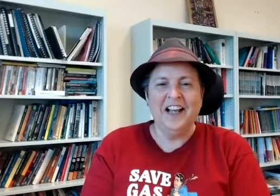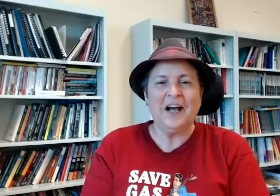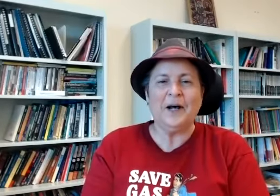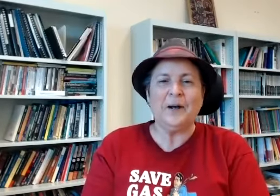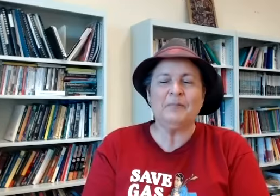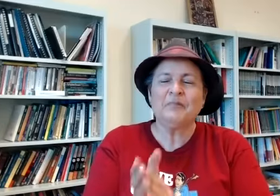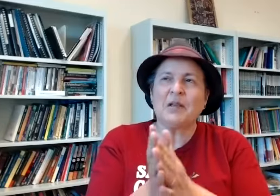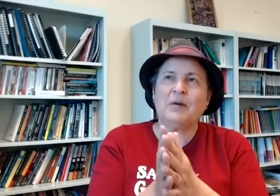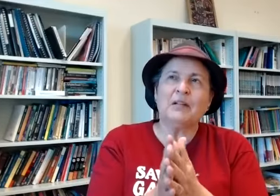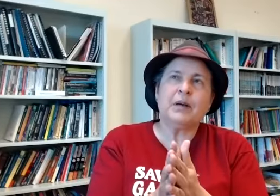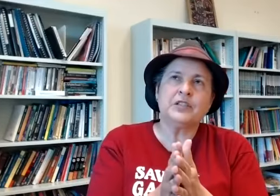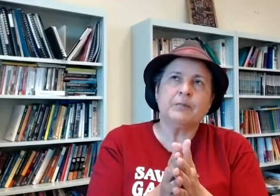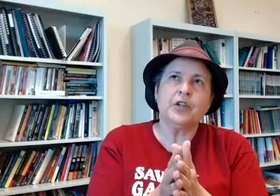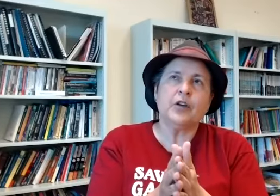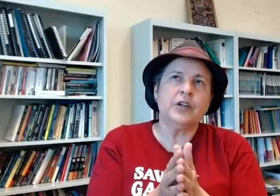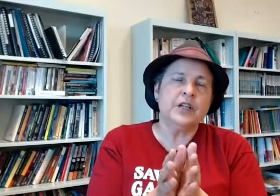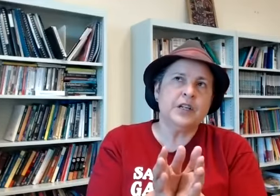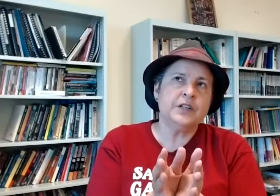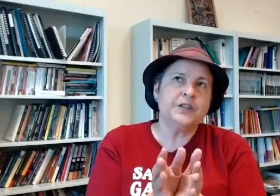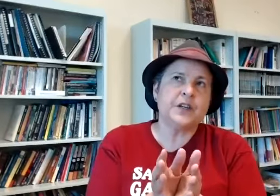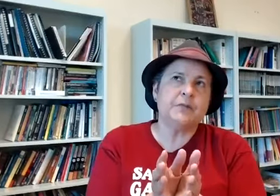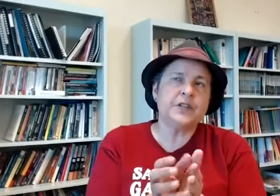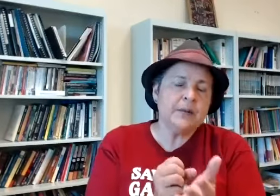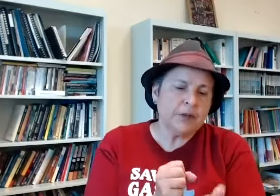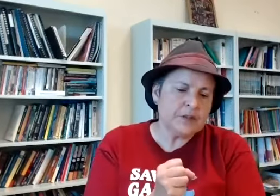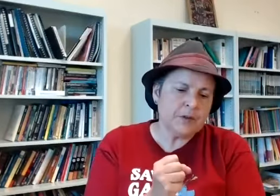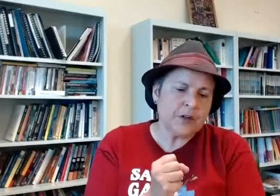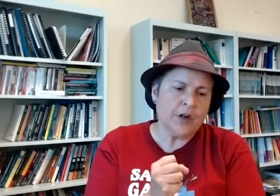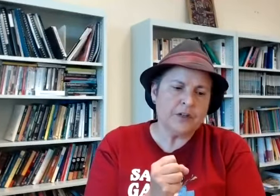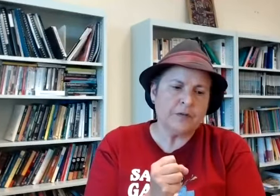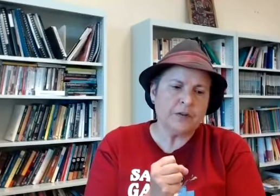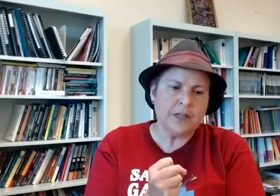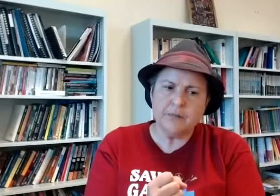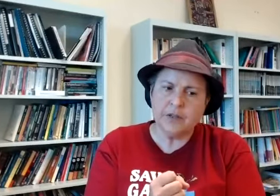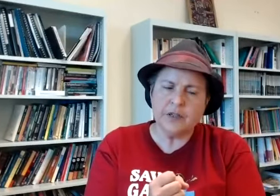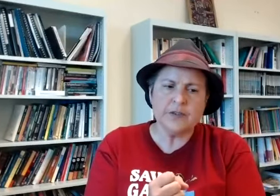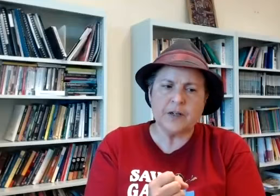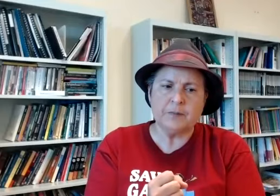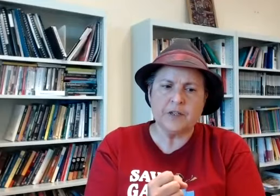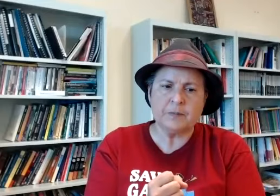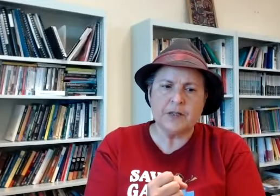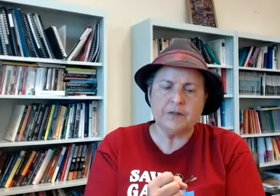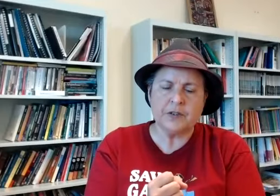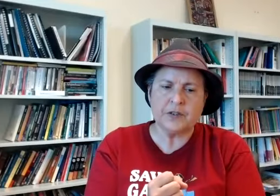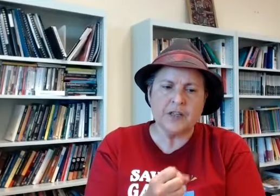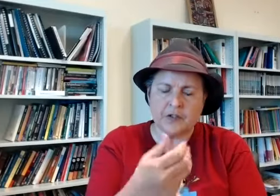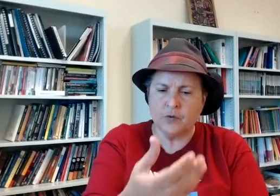but but um you know is um is ableism a kind of a theme that is um has been discussed or